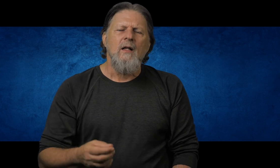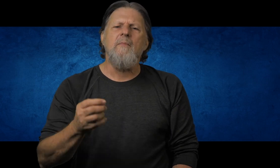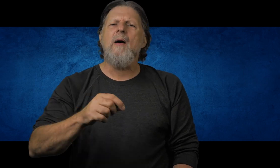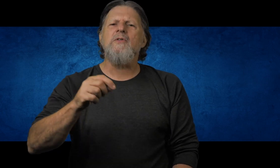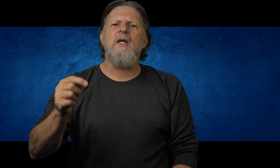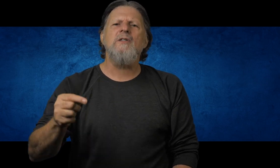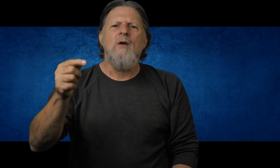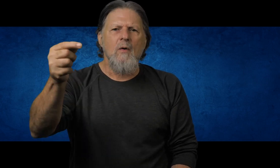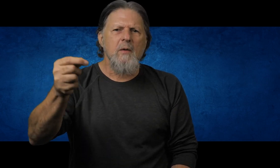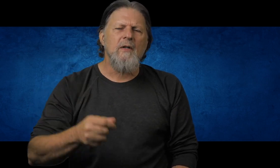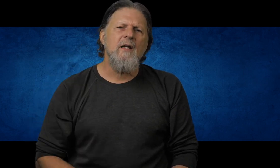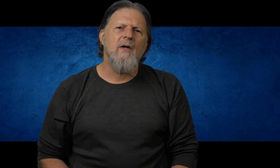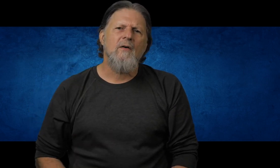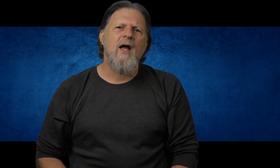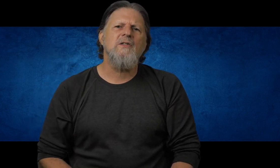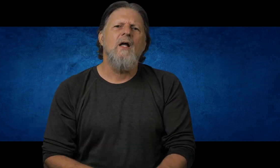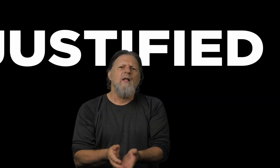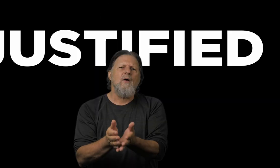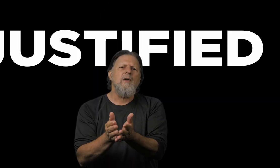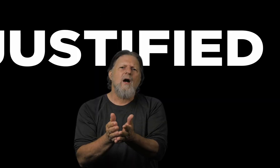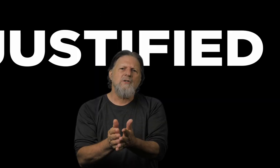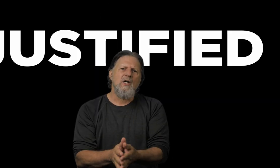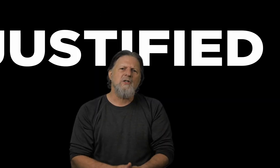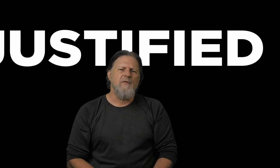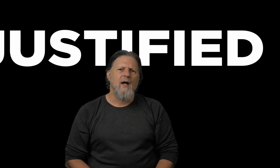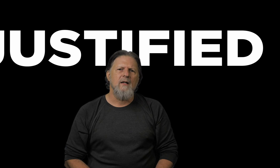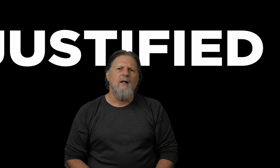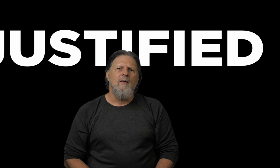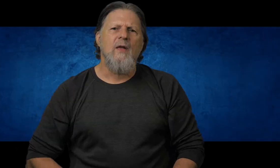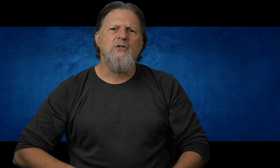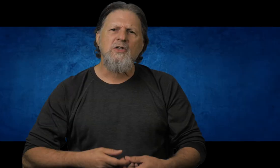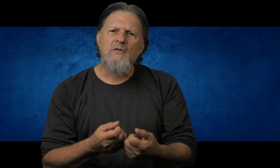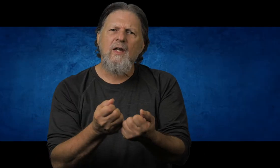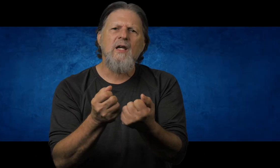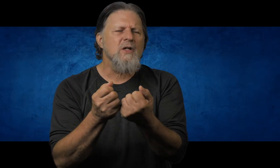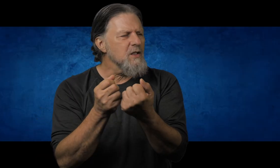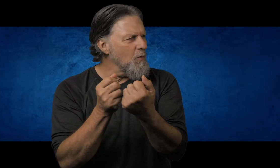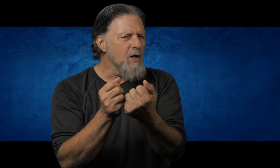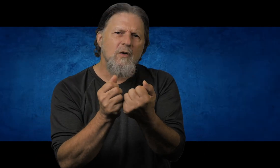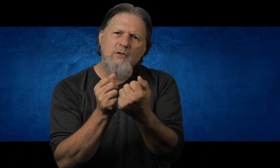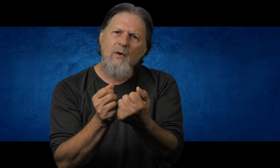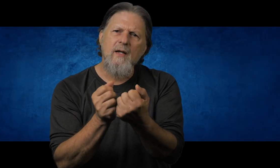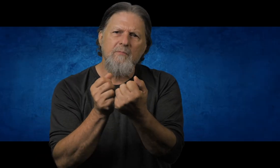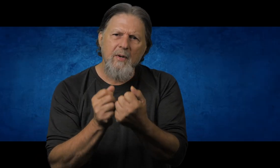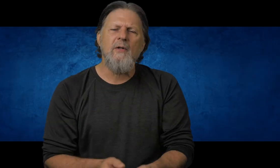The Bible says when we believe in Christ that we are justified. Now, justification is one of those great biblical